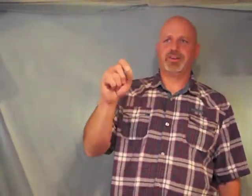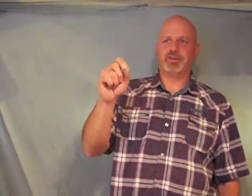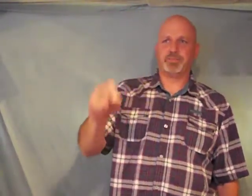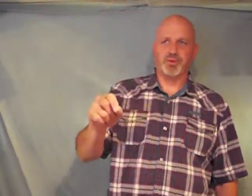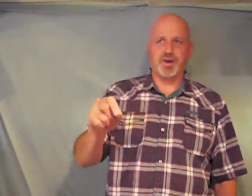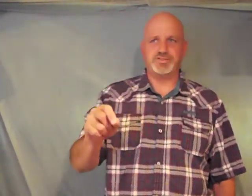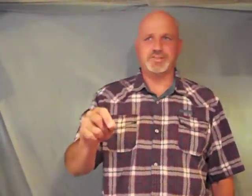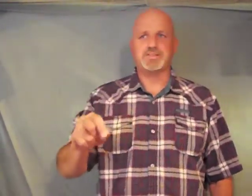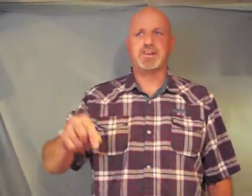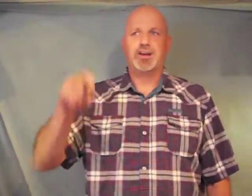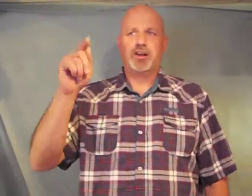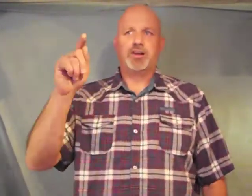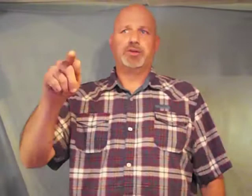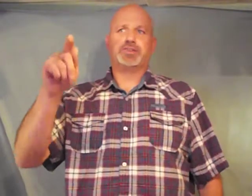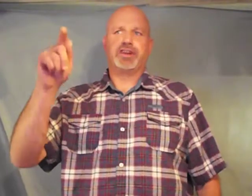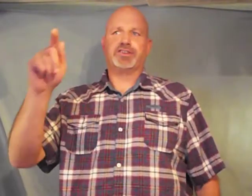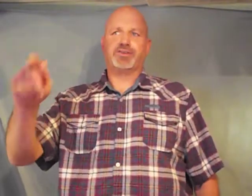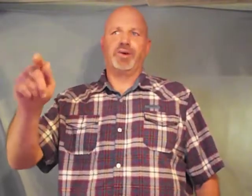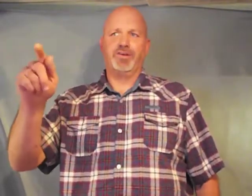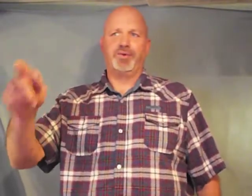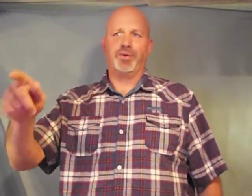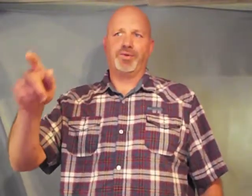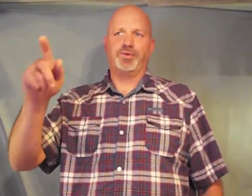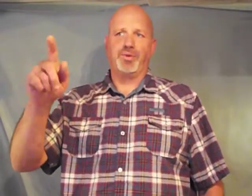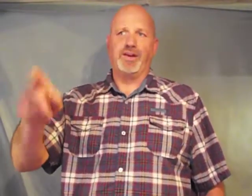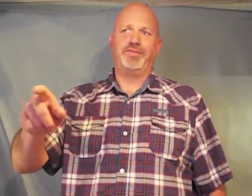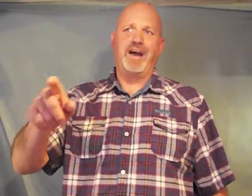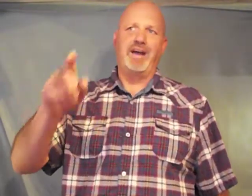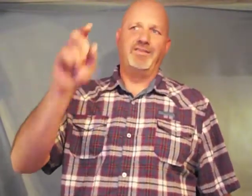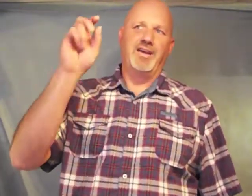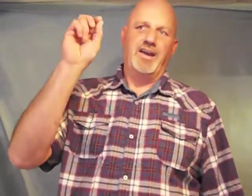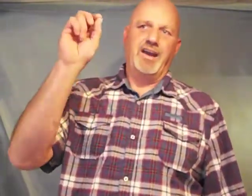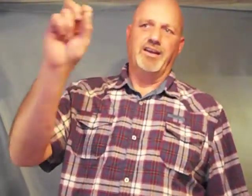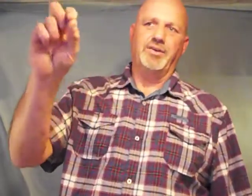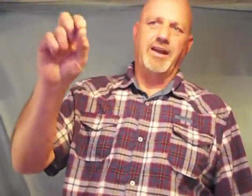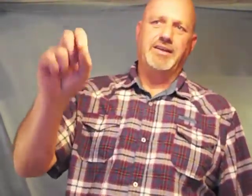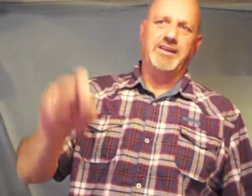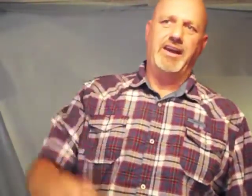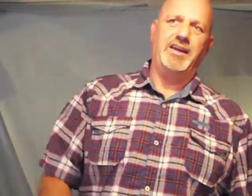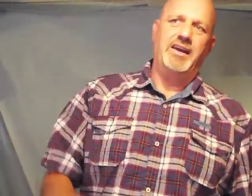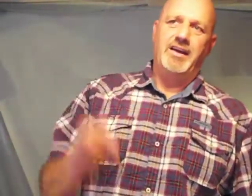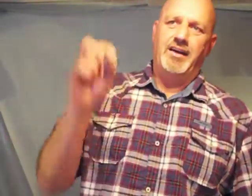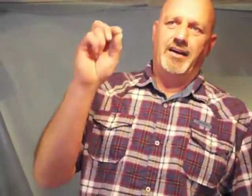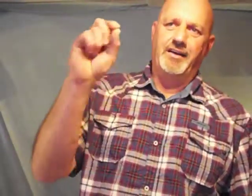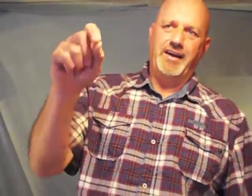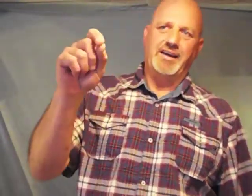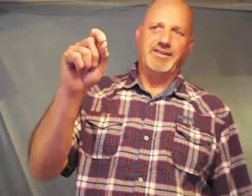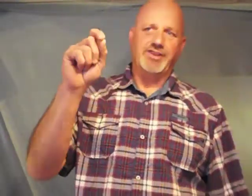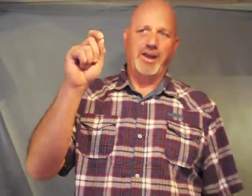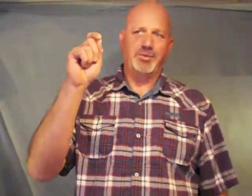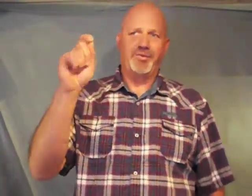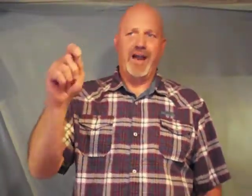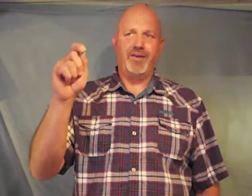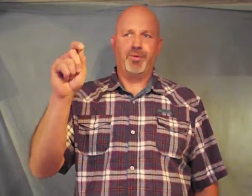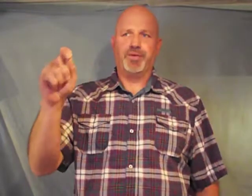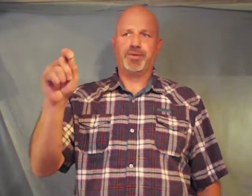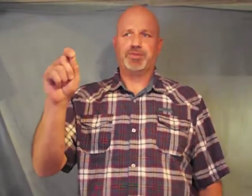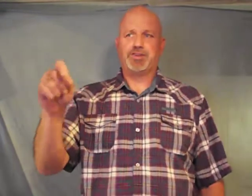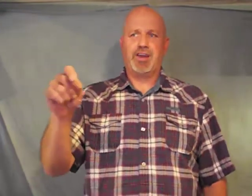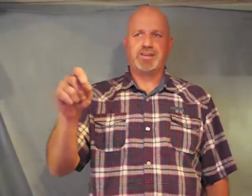corporations Luke 6 24 through 25 and Luke 18 on down to James 5 1 through 6